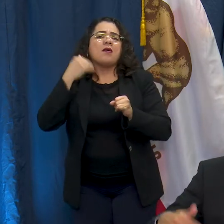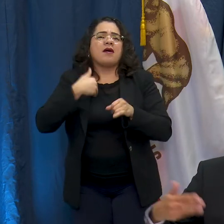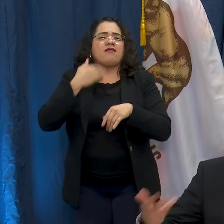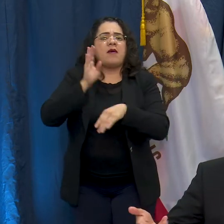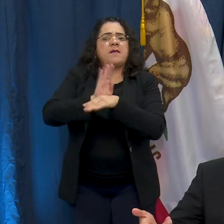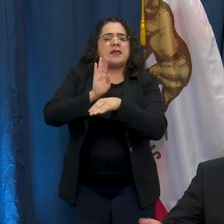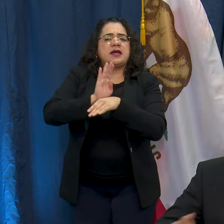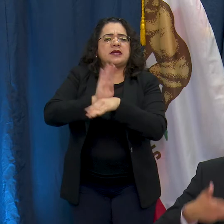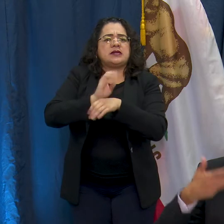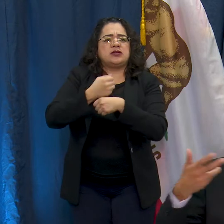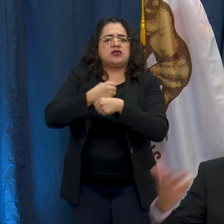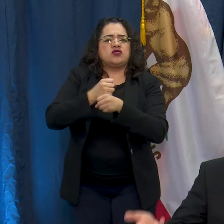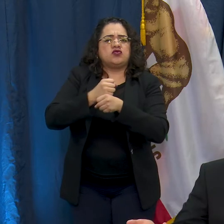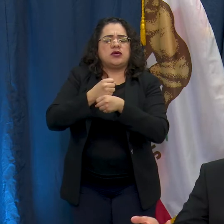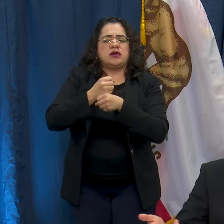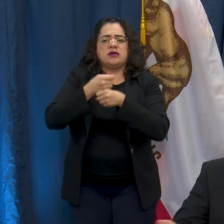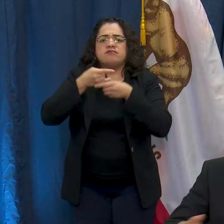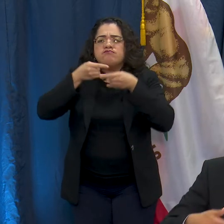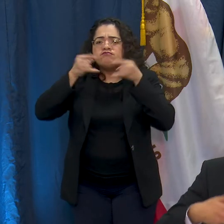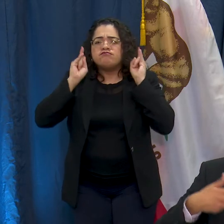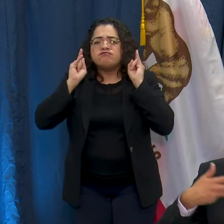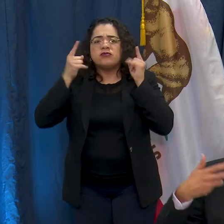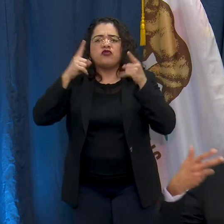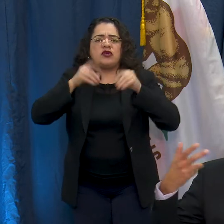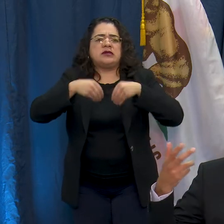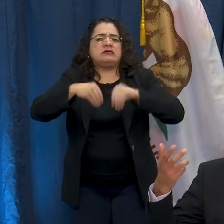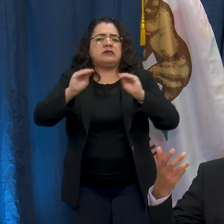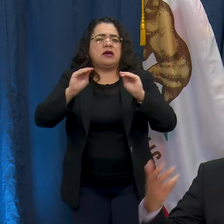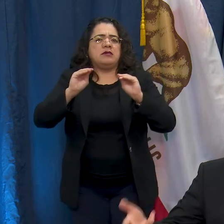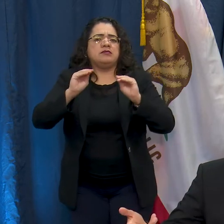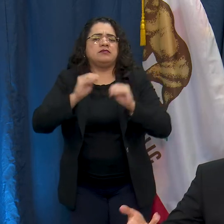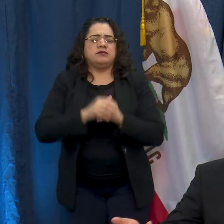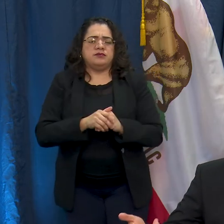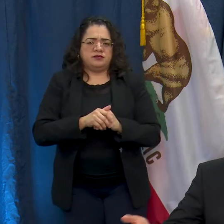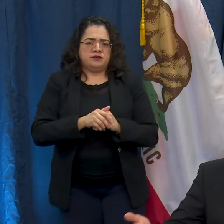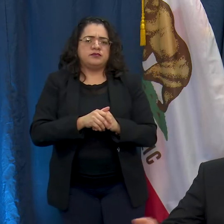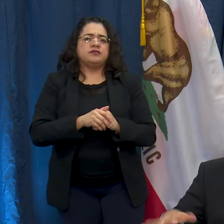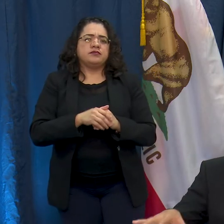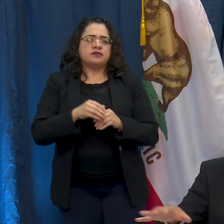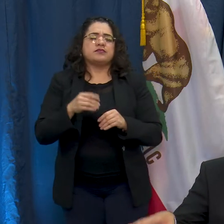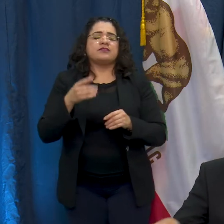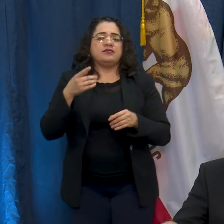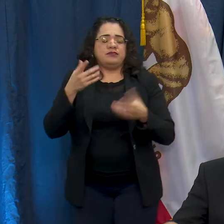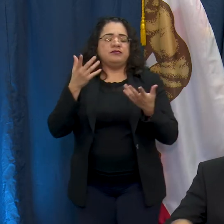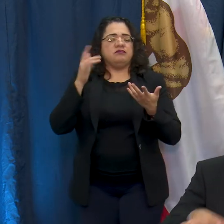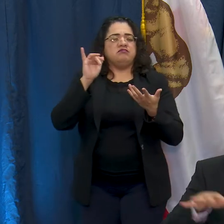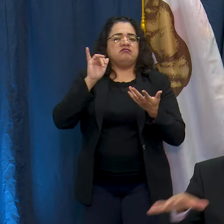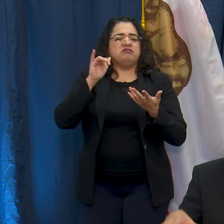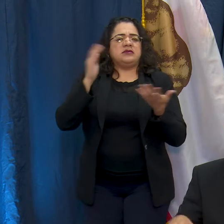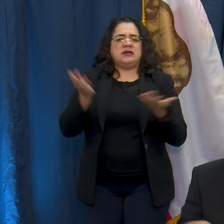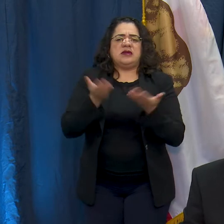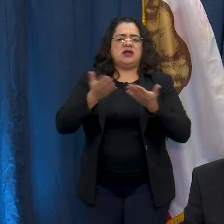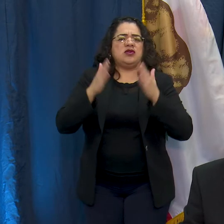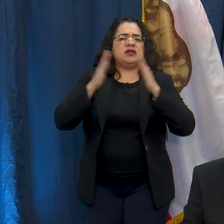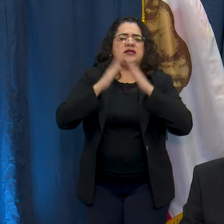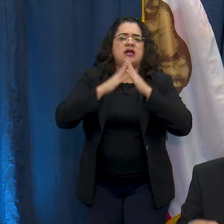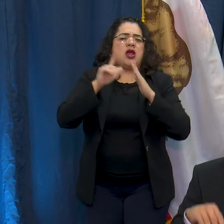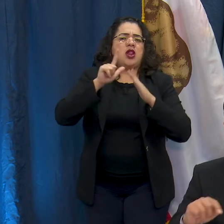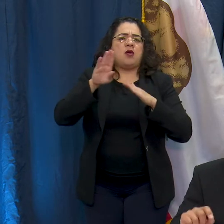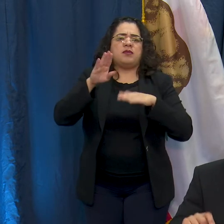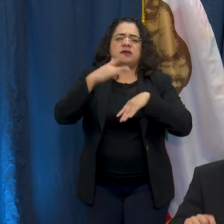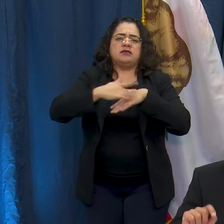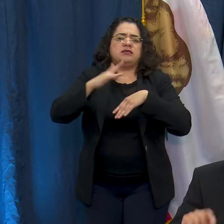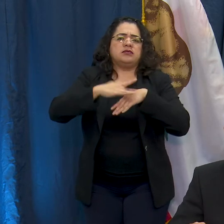that are creating these face coverings, the homemade masks that are being made here in the City of Long Beach.